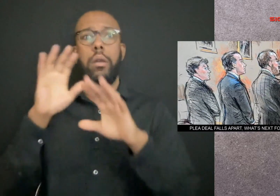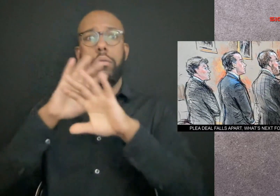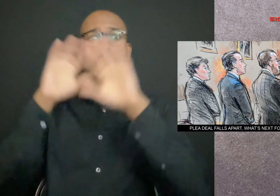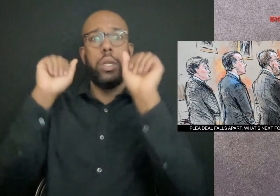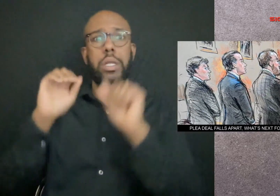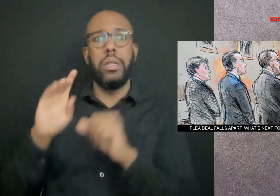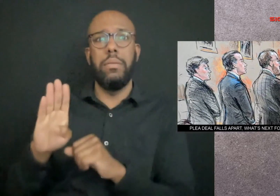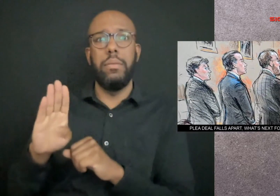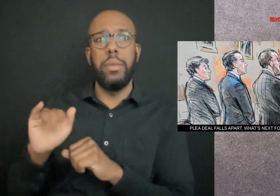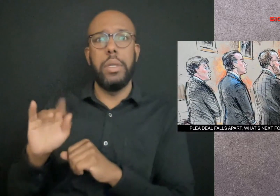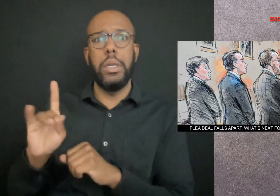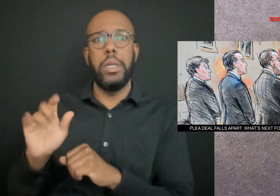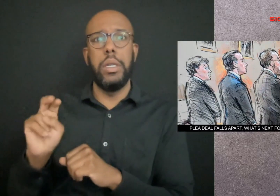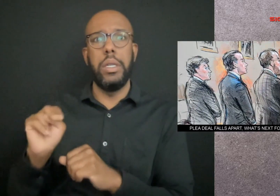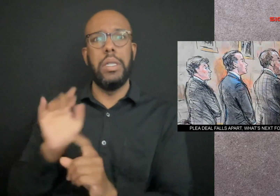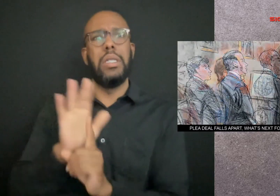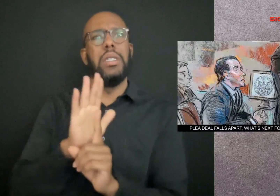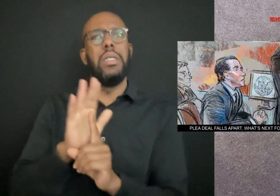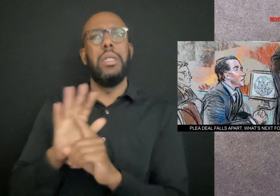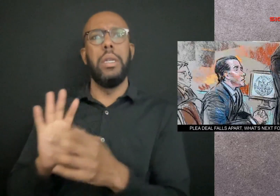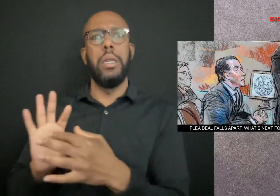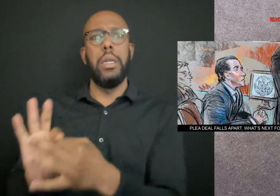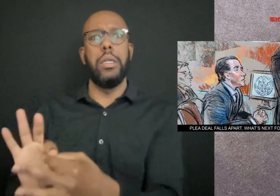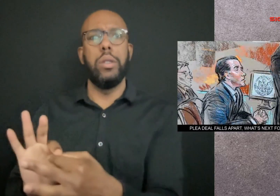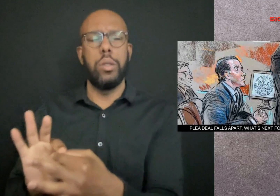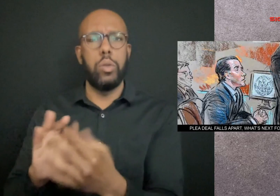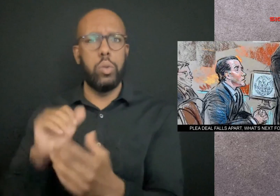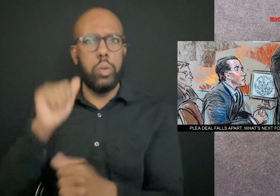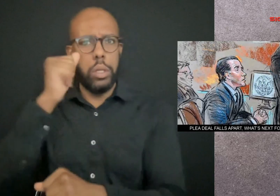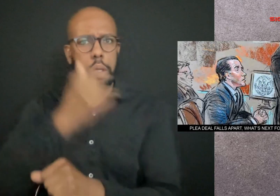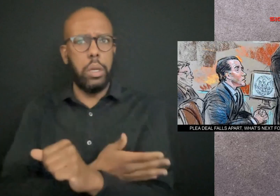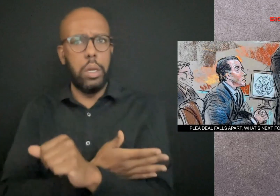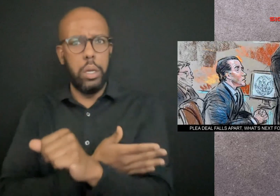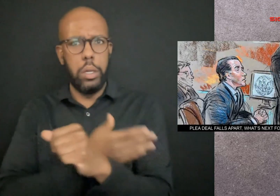connections to his son's foreign business dealings.